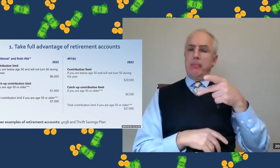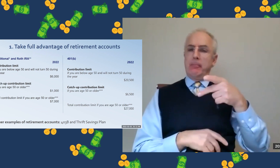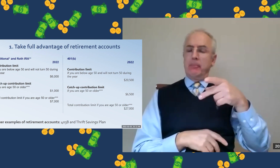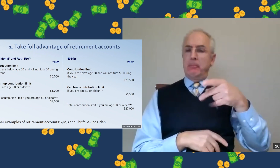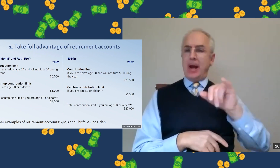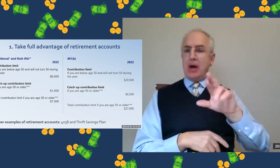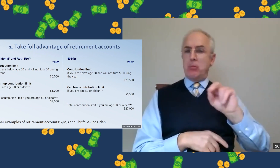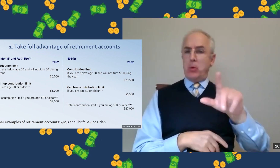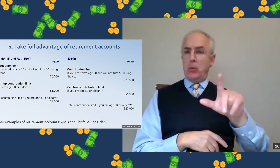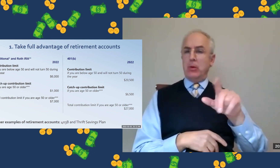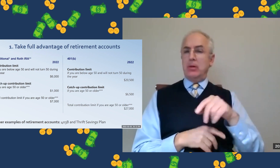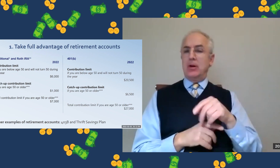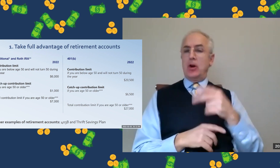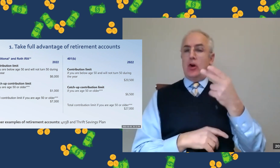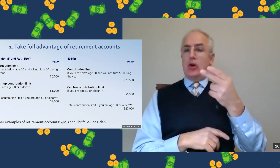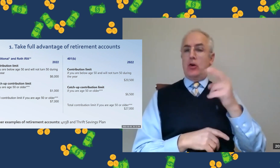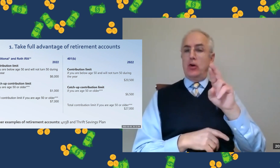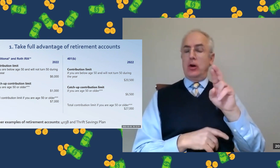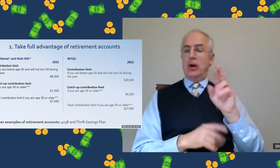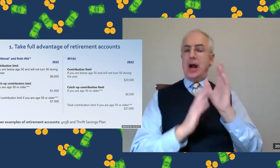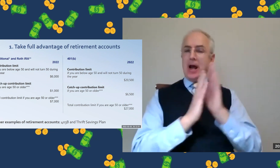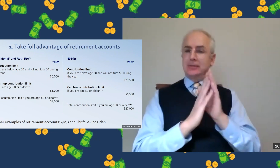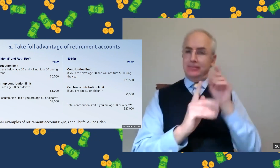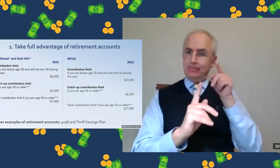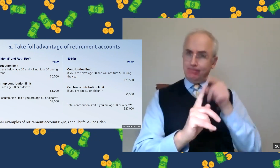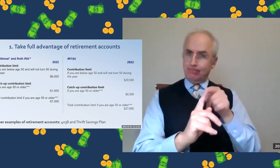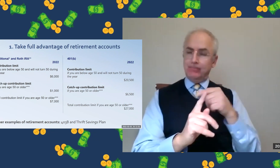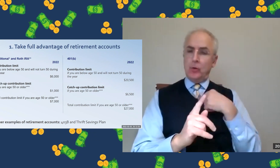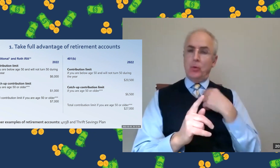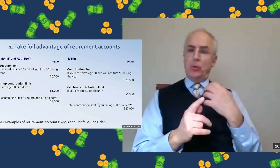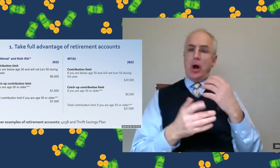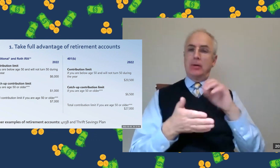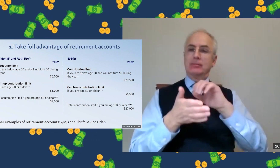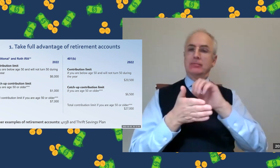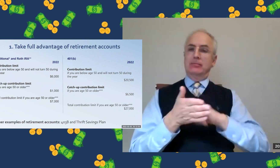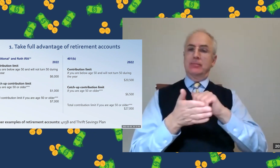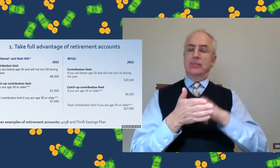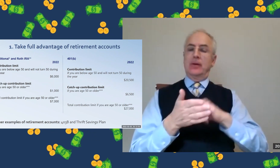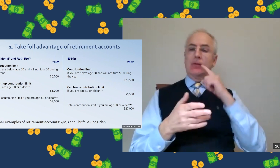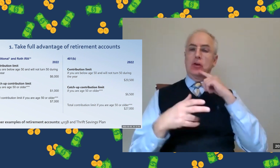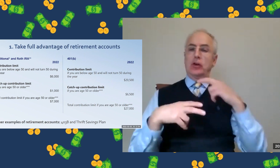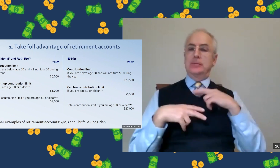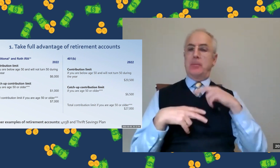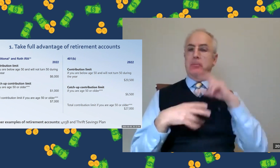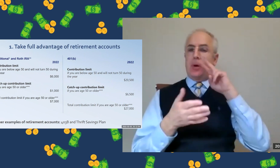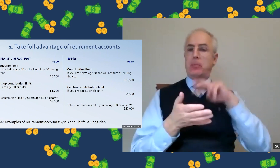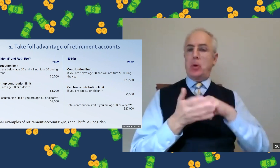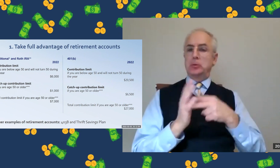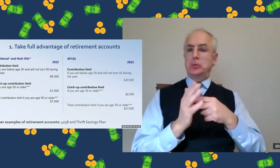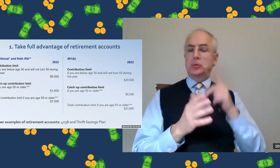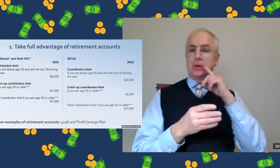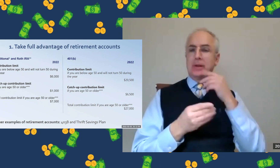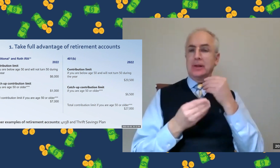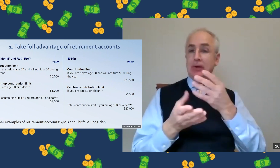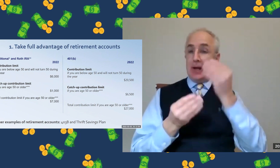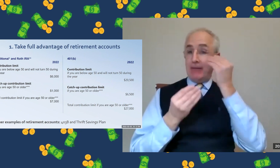the contribution limit for 2022. That's done by talking with human resources and deducting from payroll